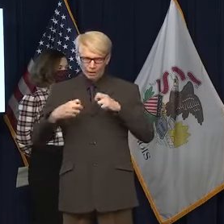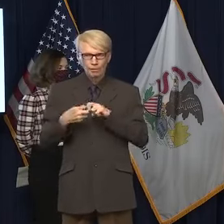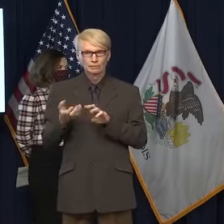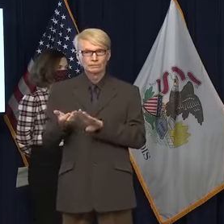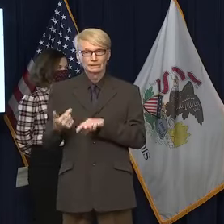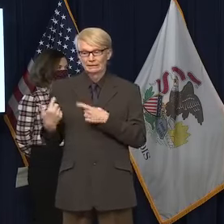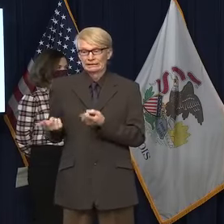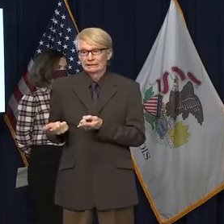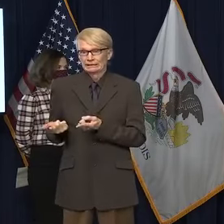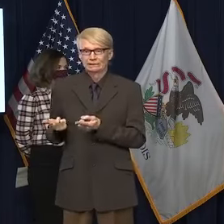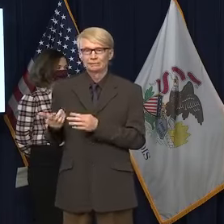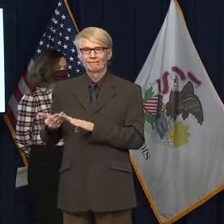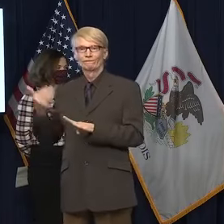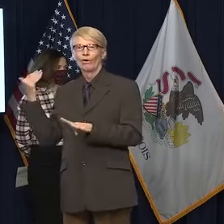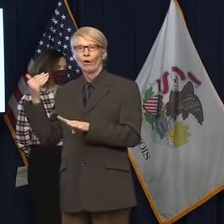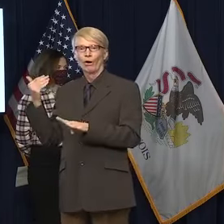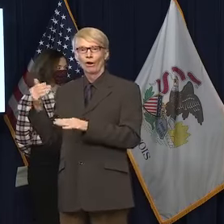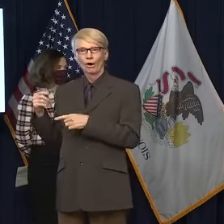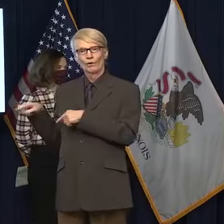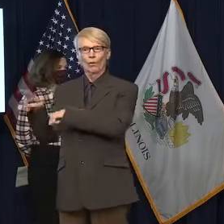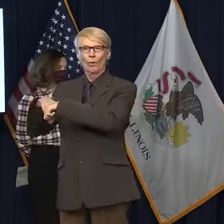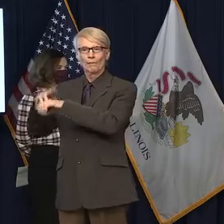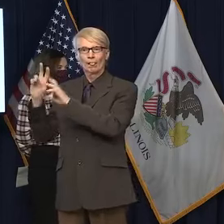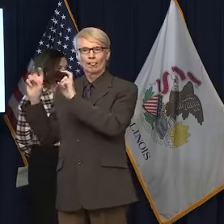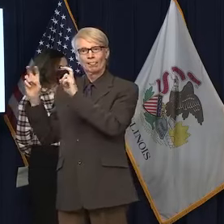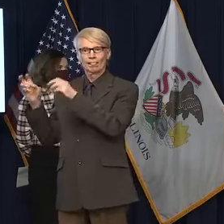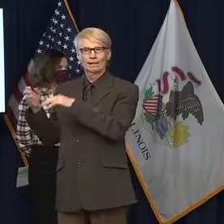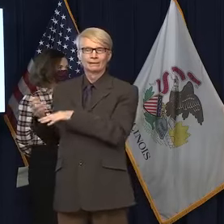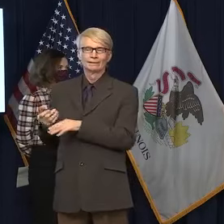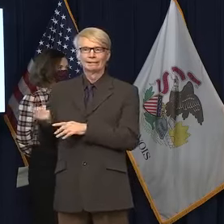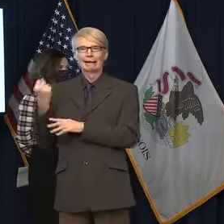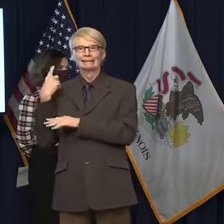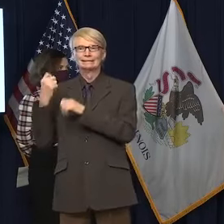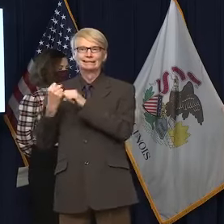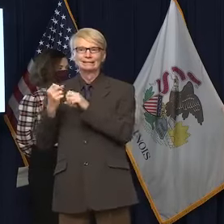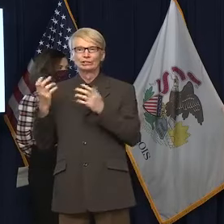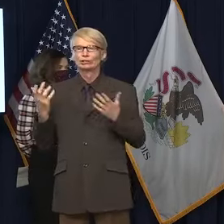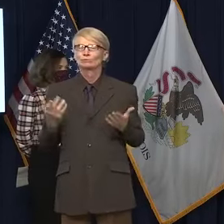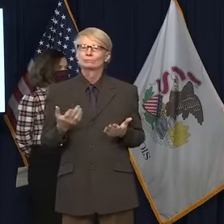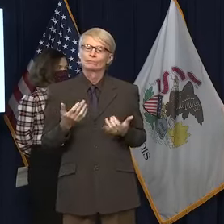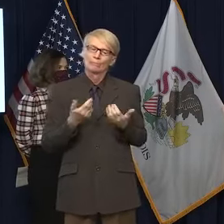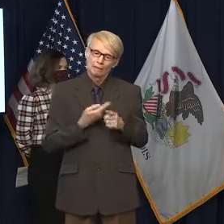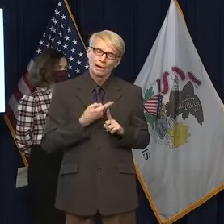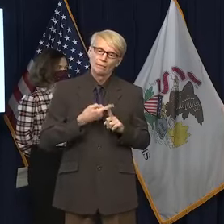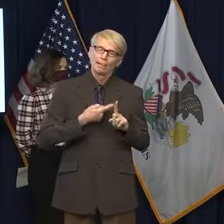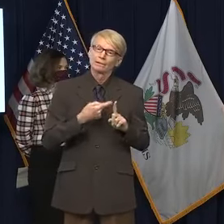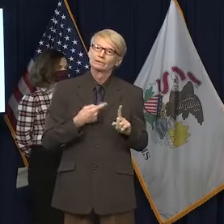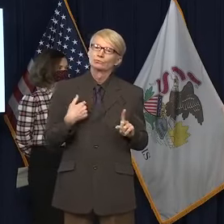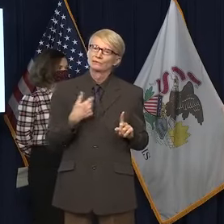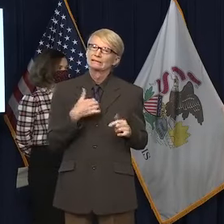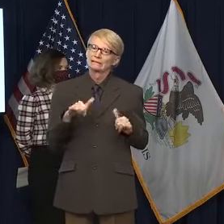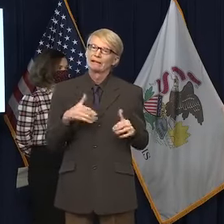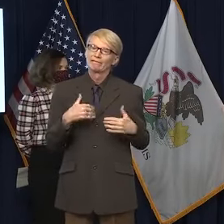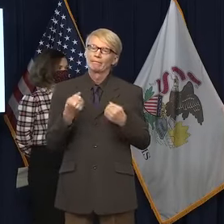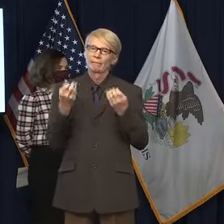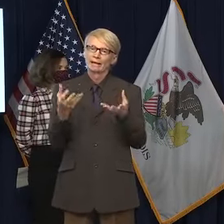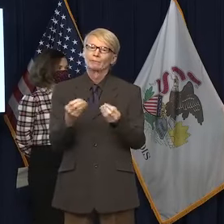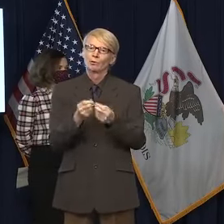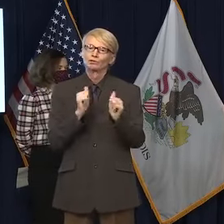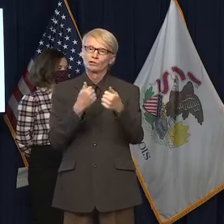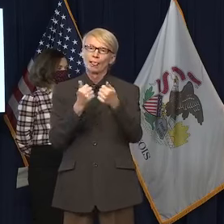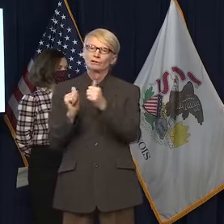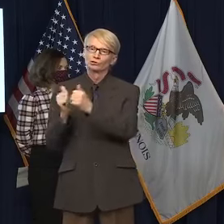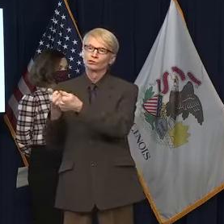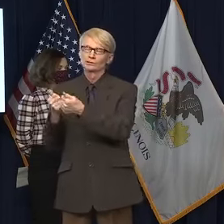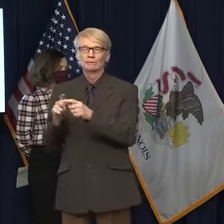-pandemic normal. Months remain in our battle to get to the other side of this ocean of challenges, but we are